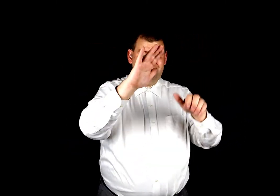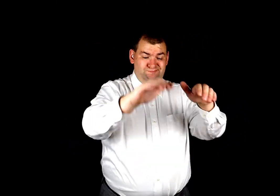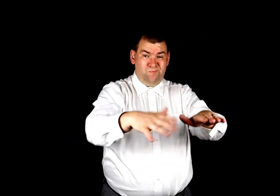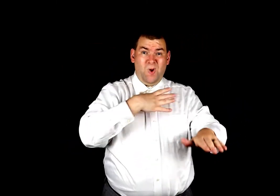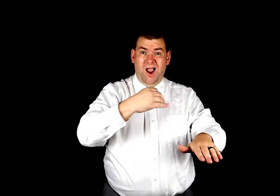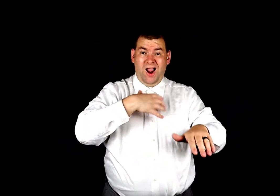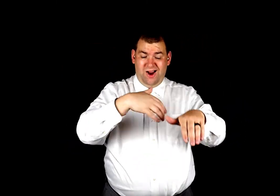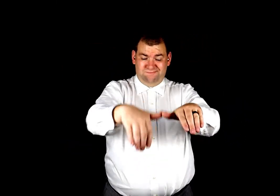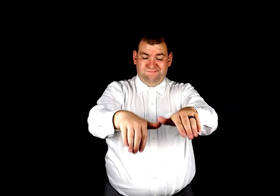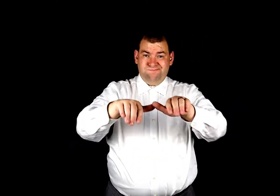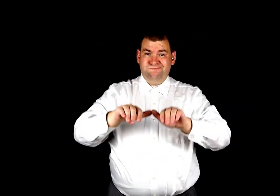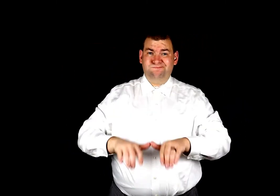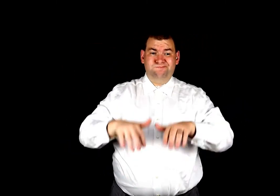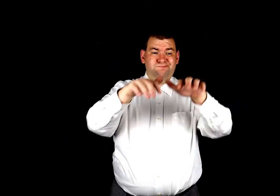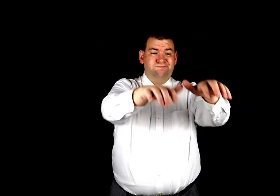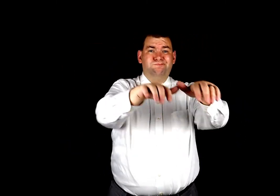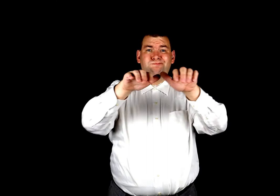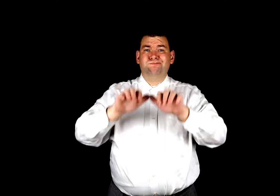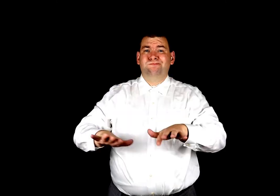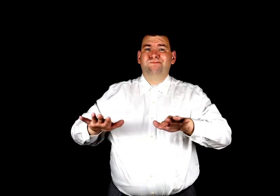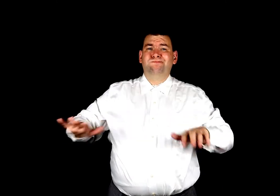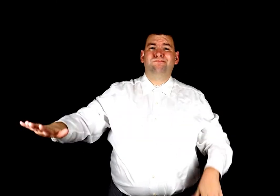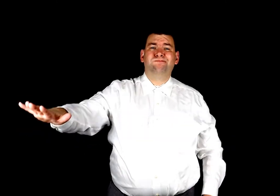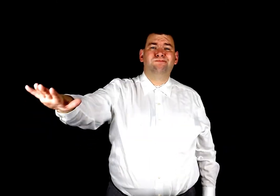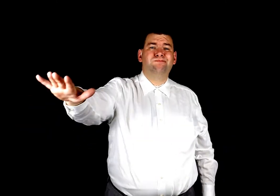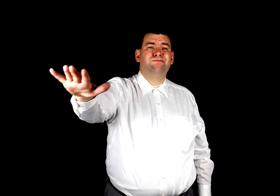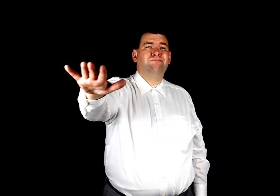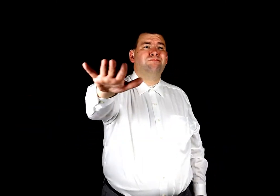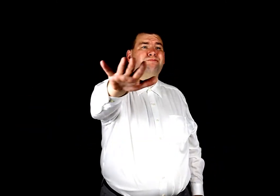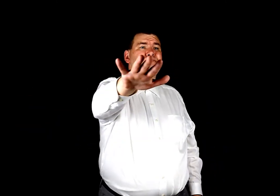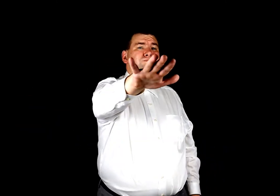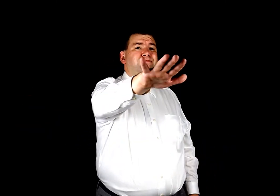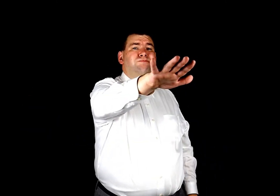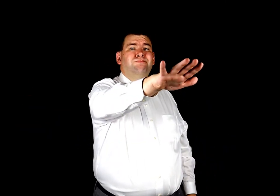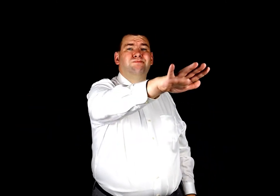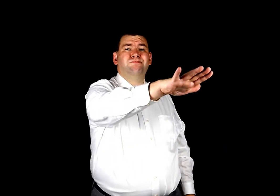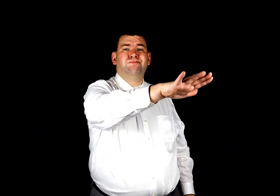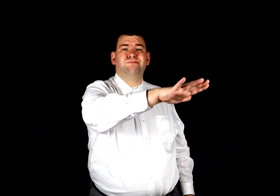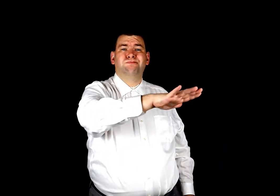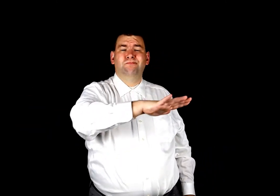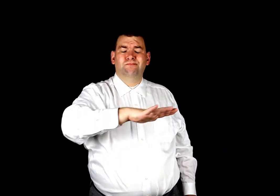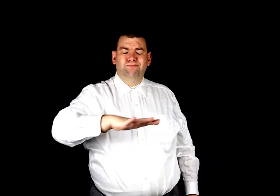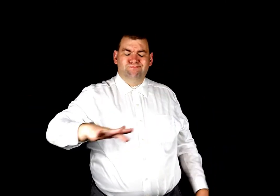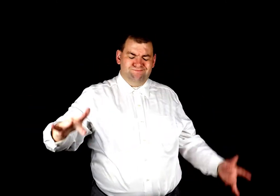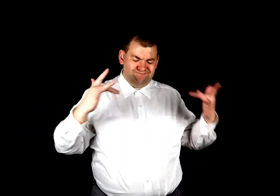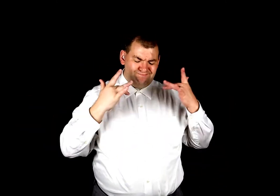thine alabaster cities gleam,